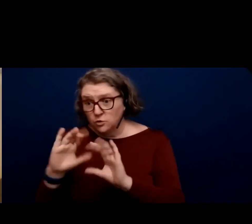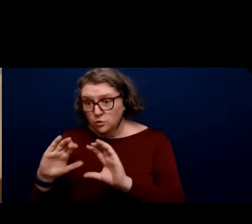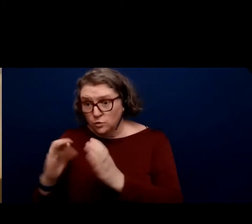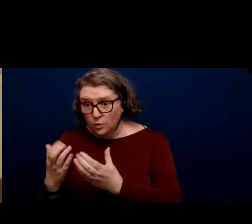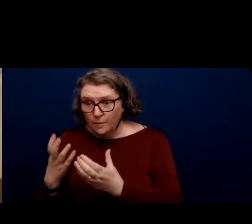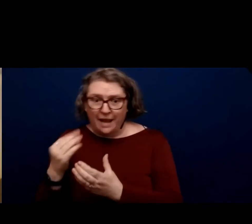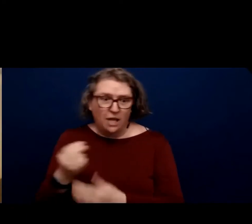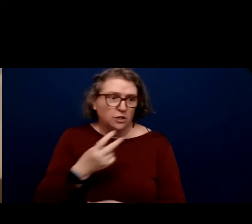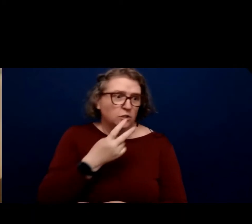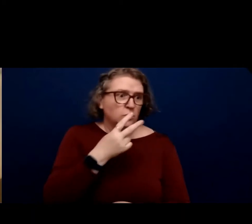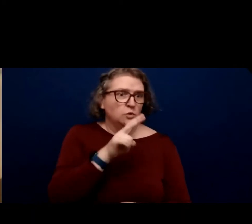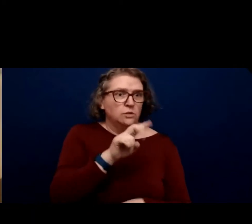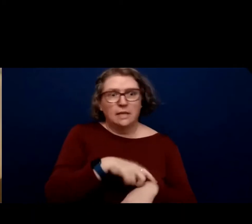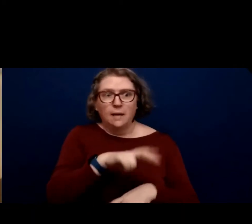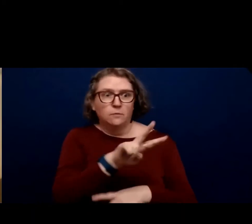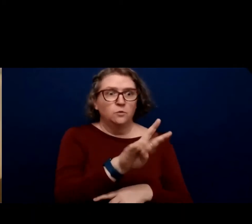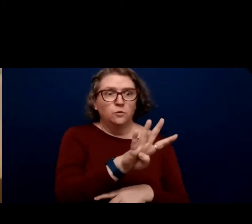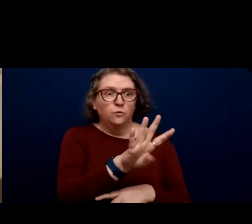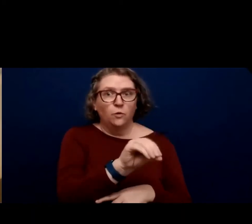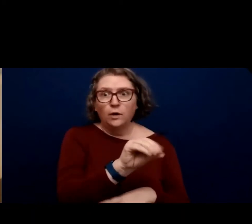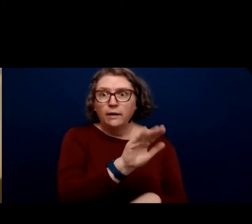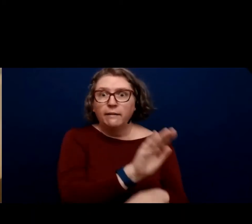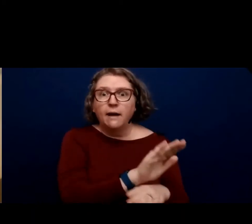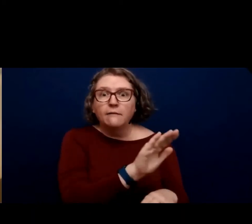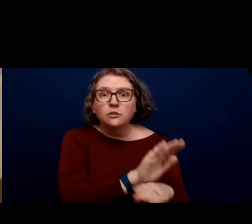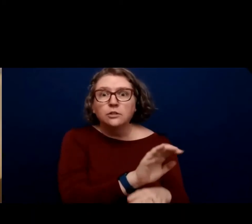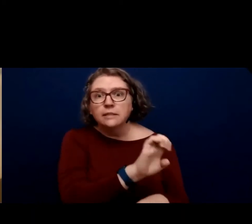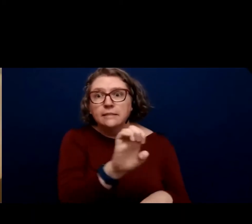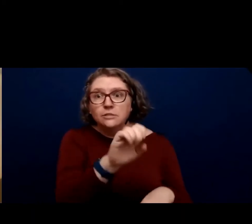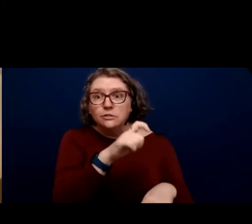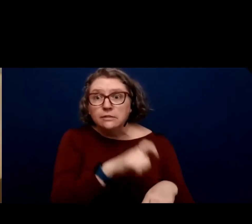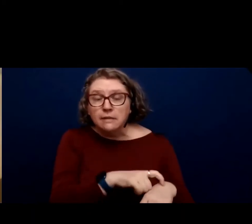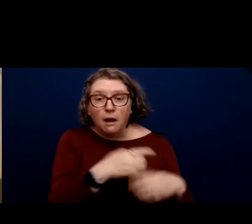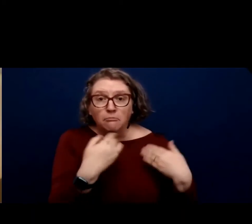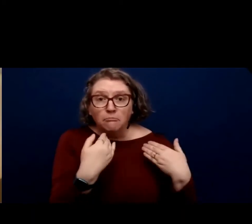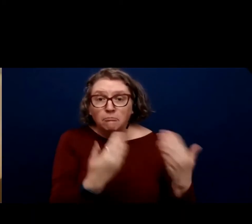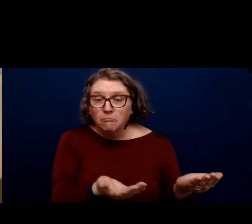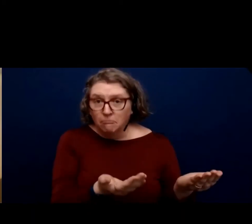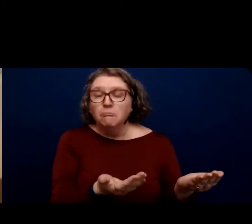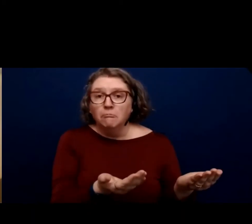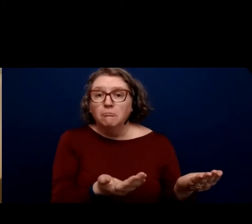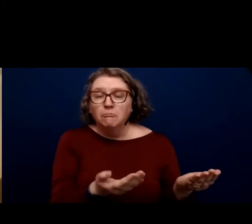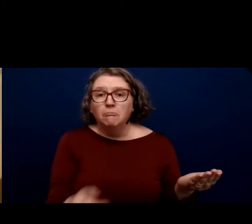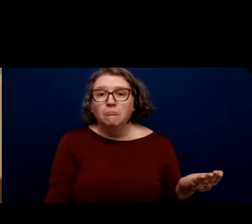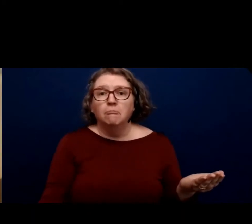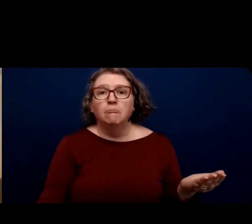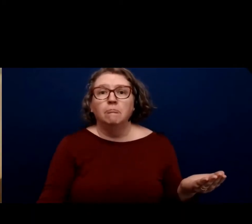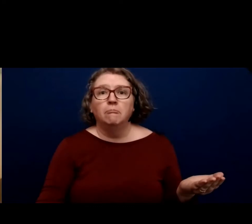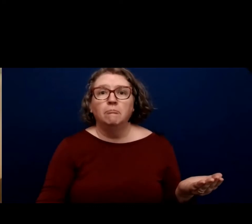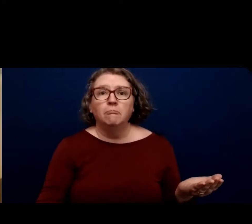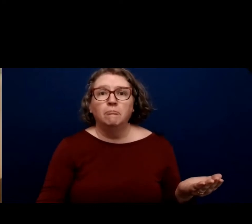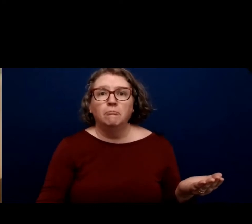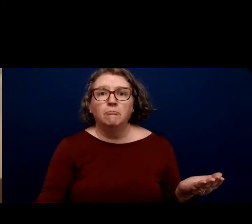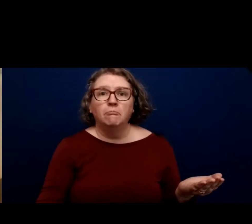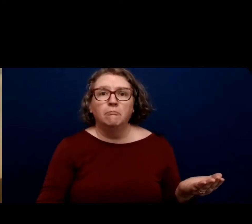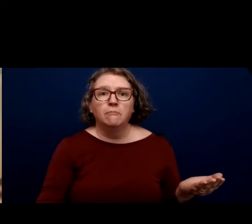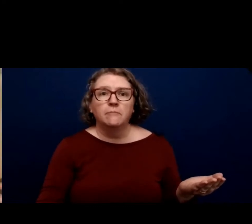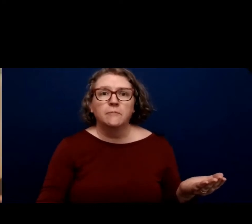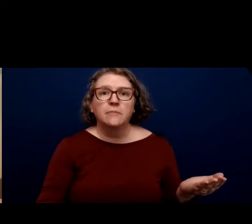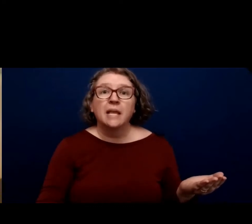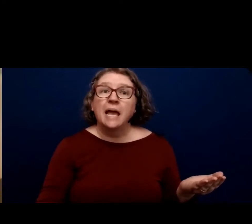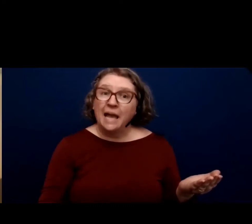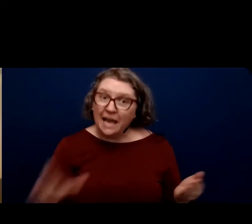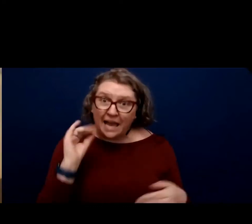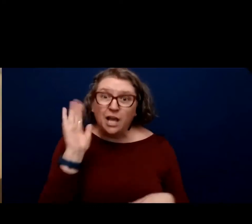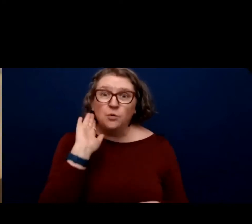2.40 in the afternoon Eastern Standard Time. And actually, this will be calibrated to